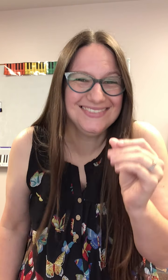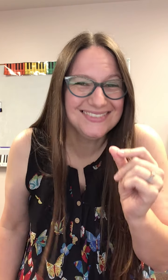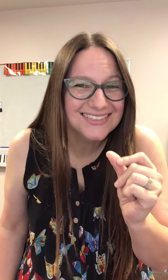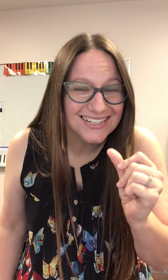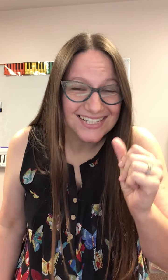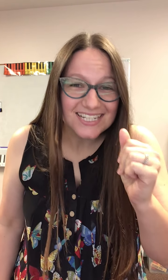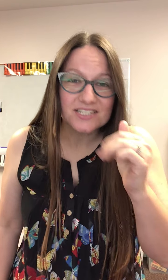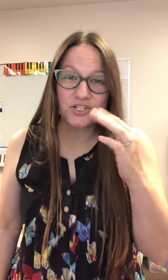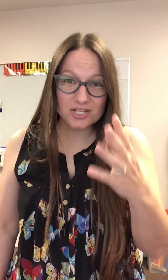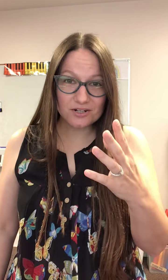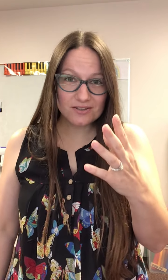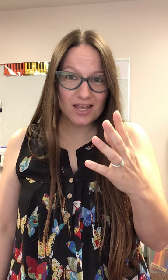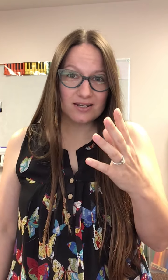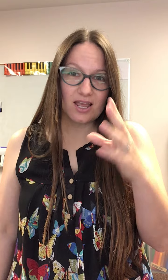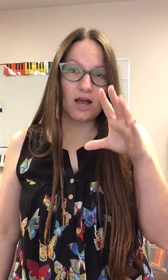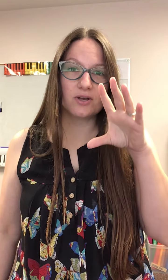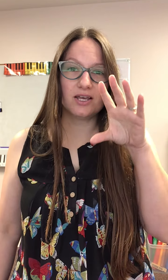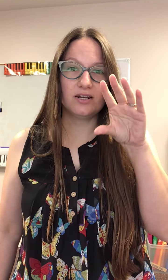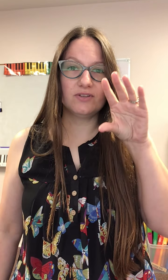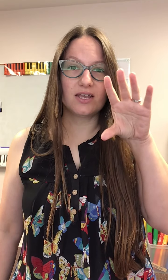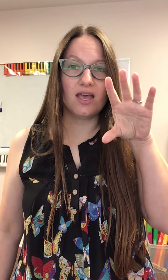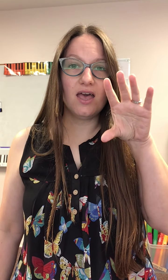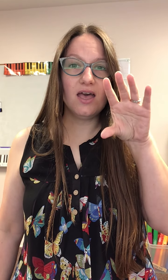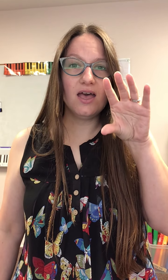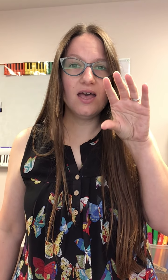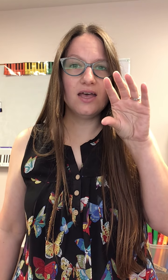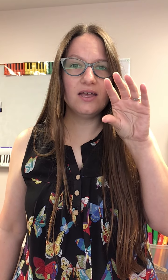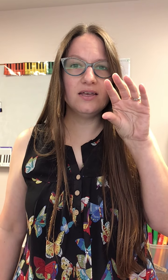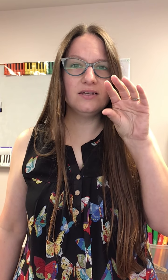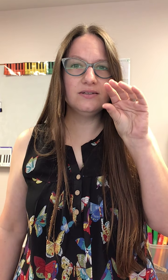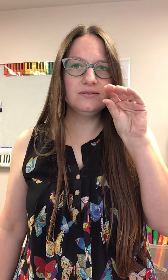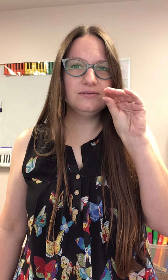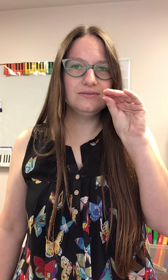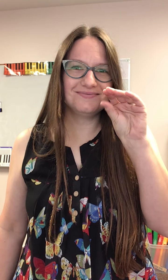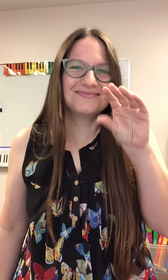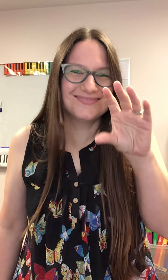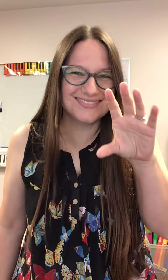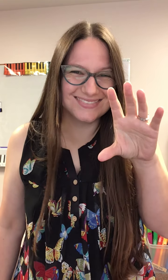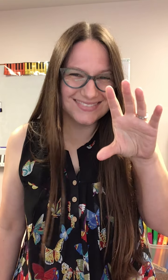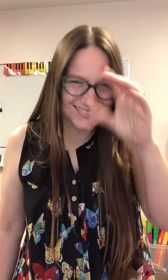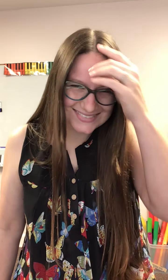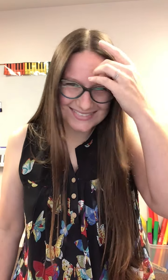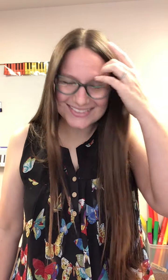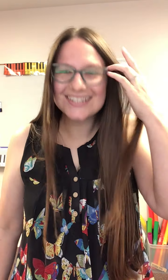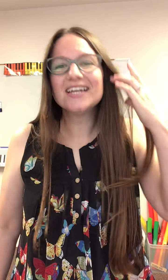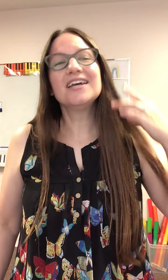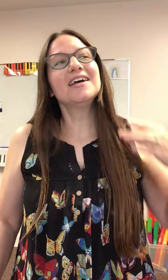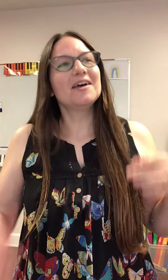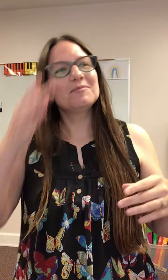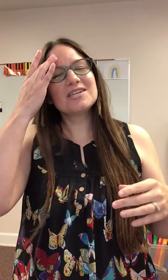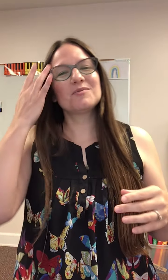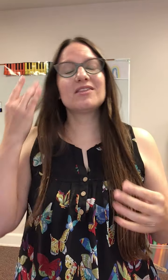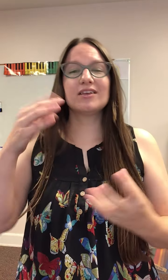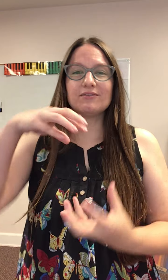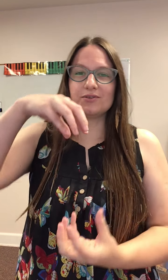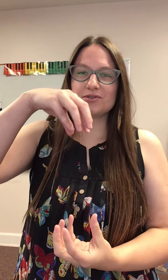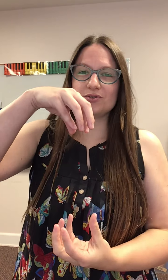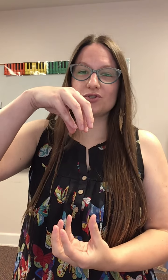did you hear that how it kind of like it makes me think of those little